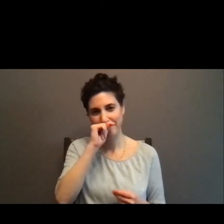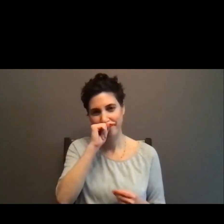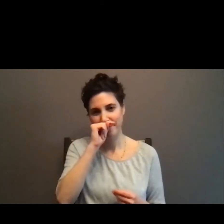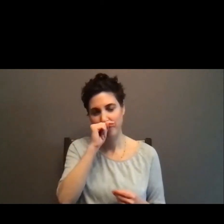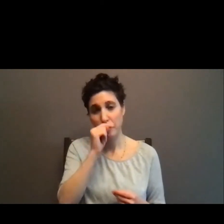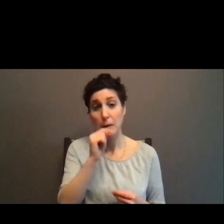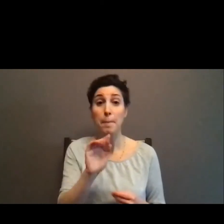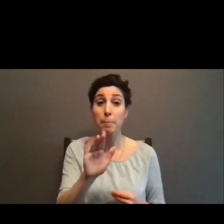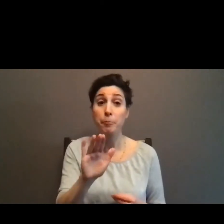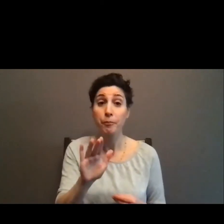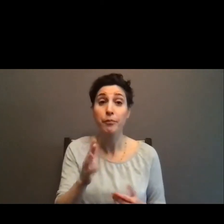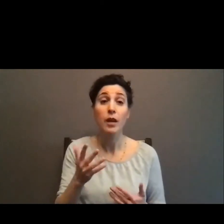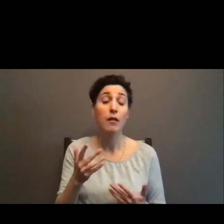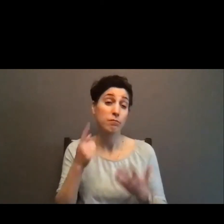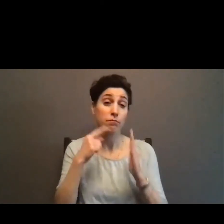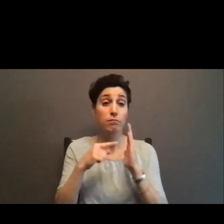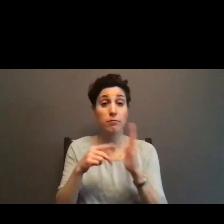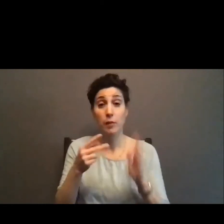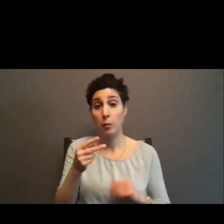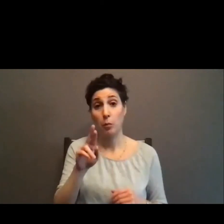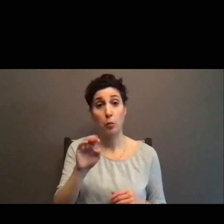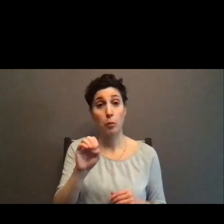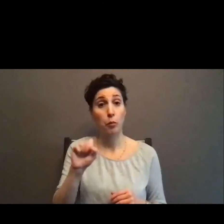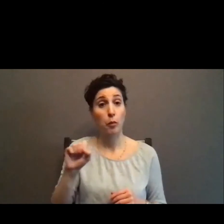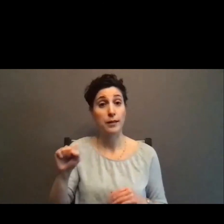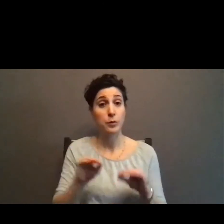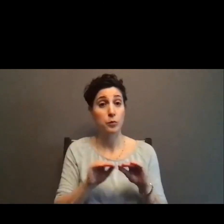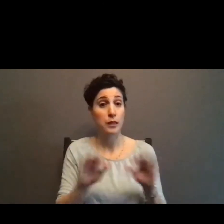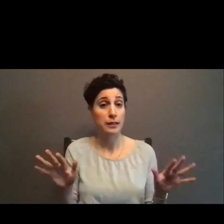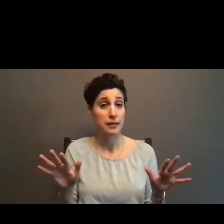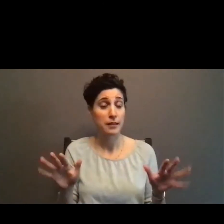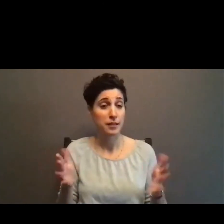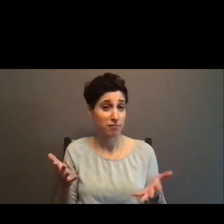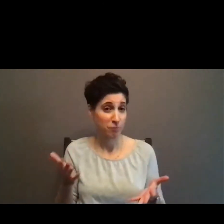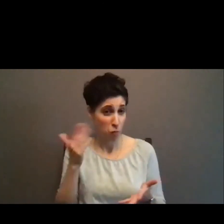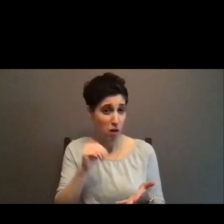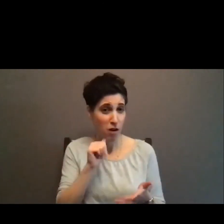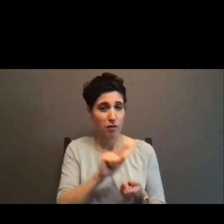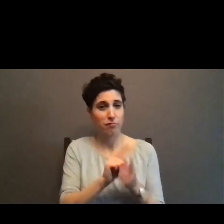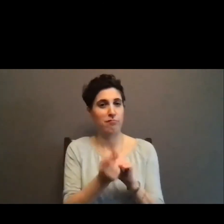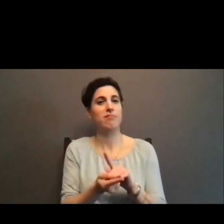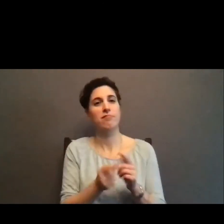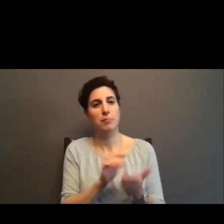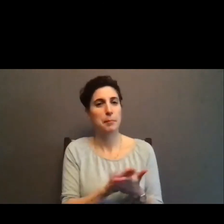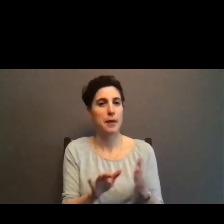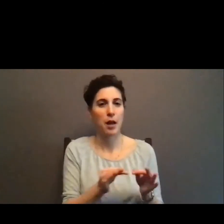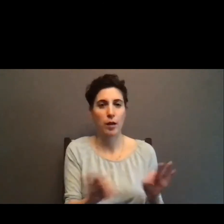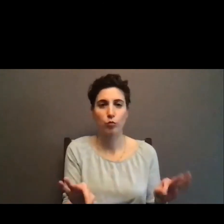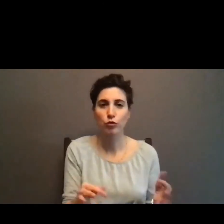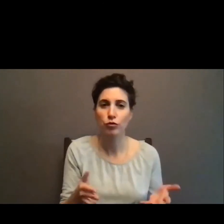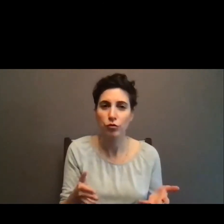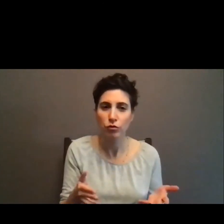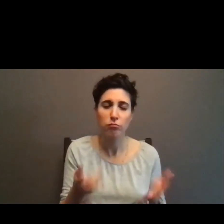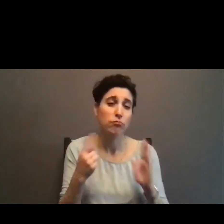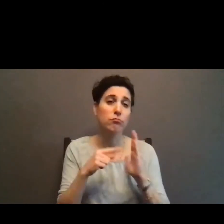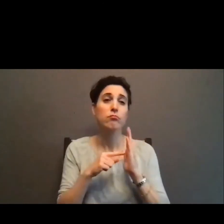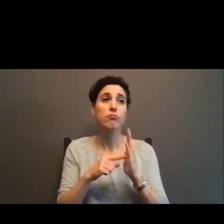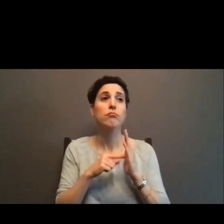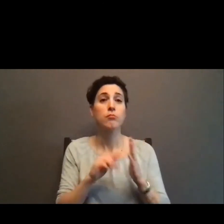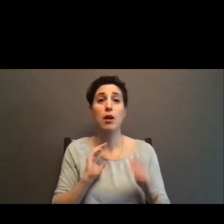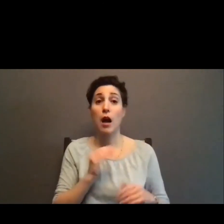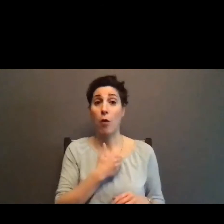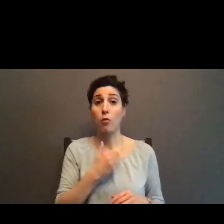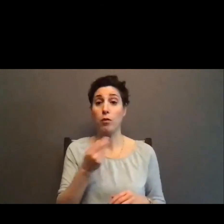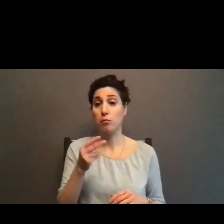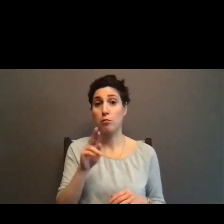like, press releases and when we talk about, when we're doing, like, our press releases, like, if we think about how